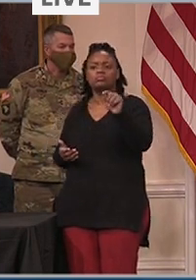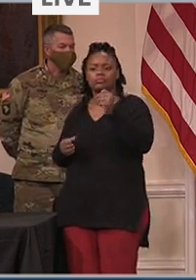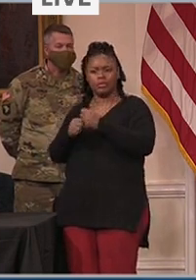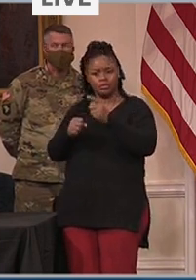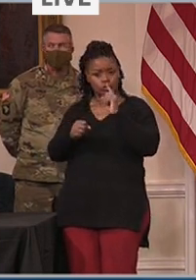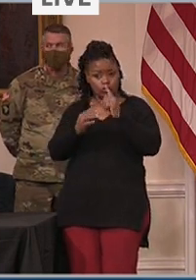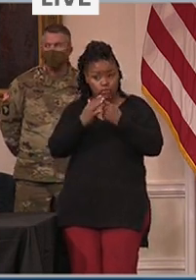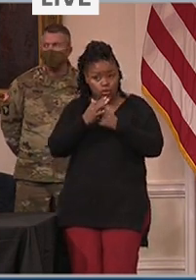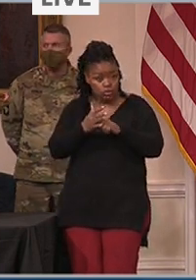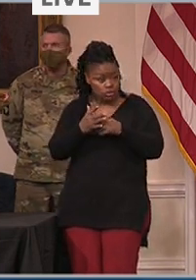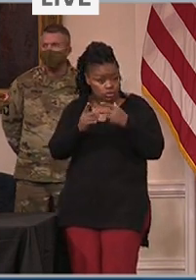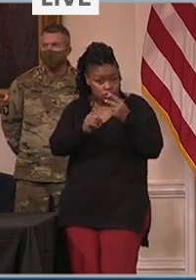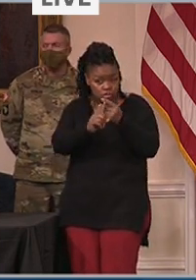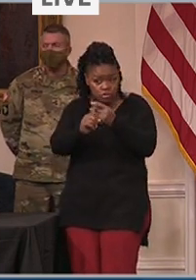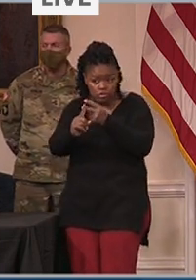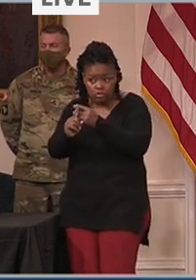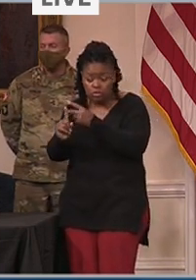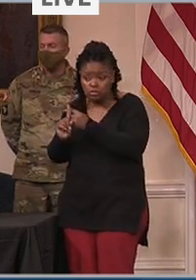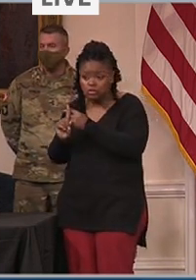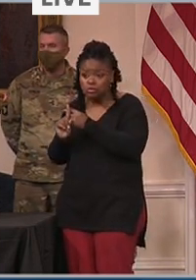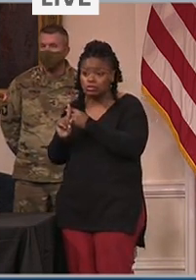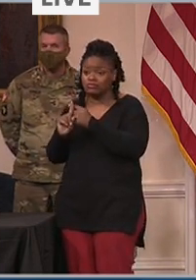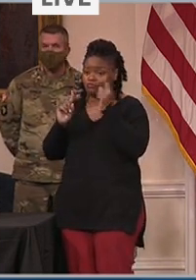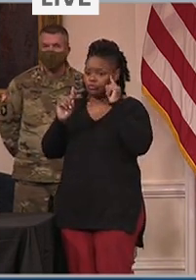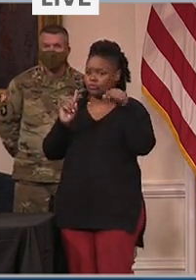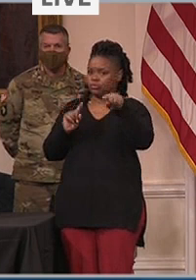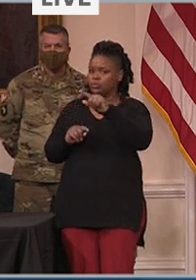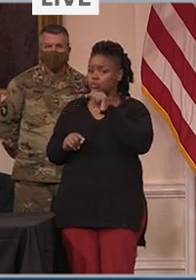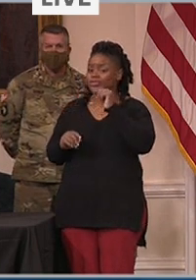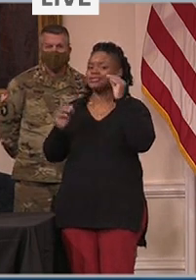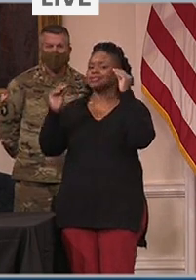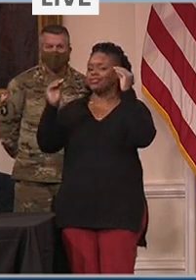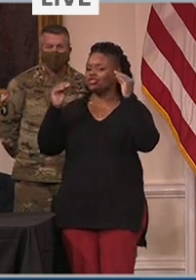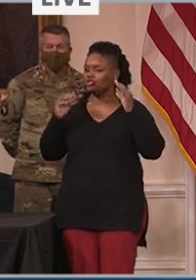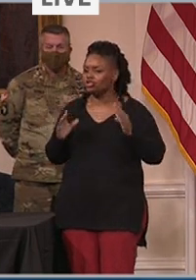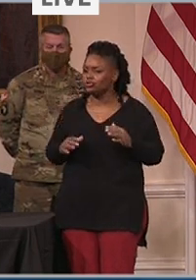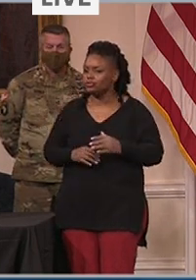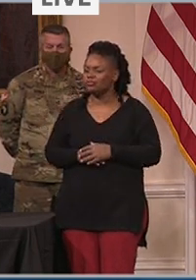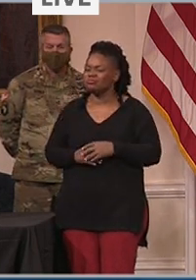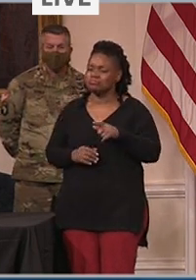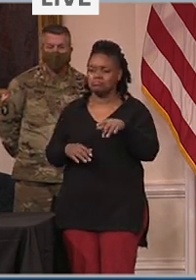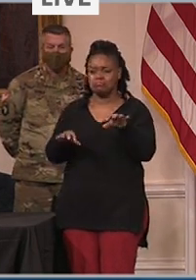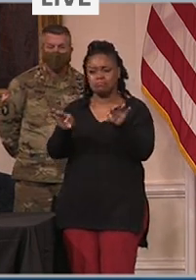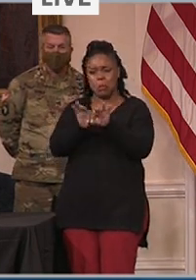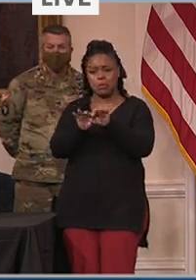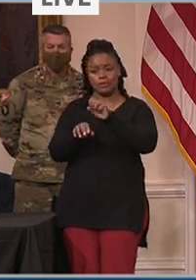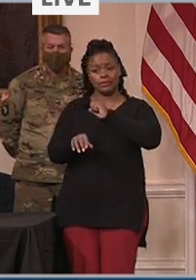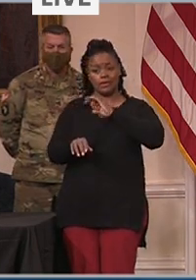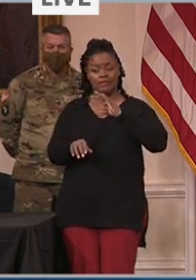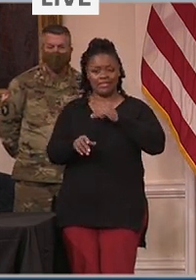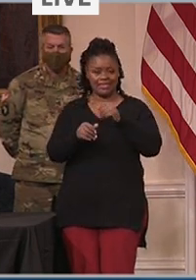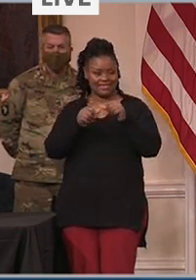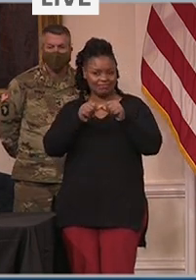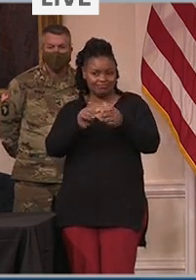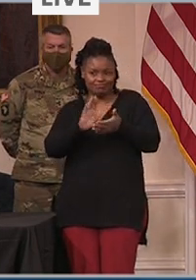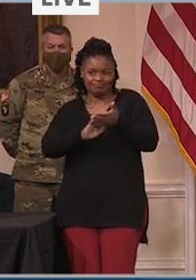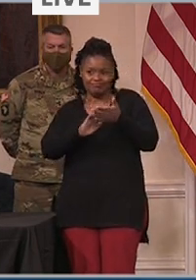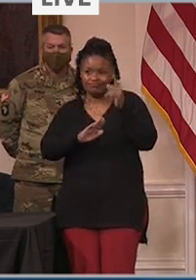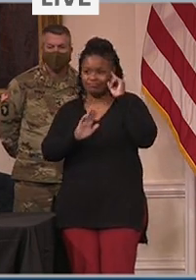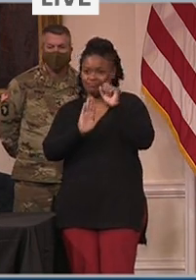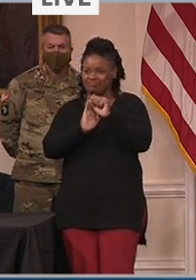of their plans to vaccinate this critical personnel. Overall, this